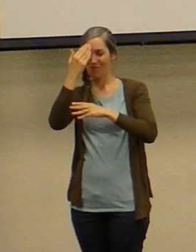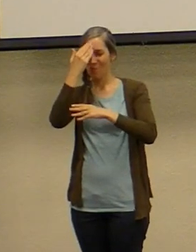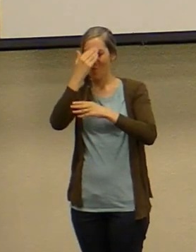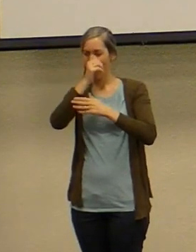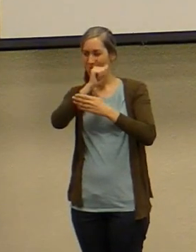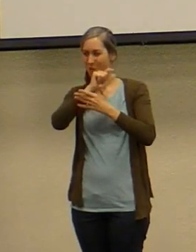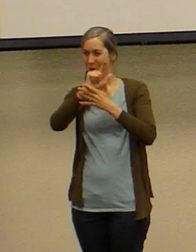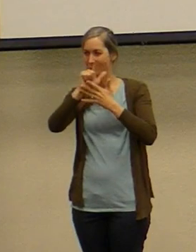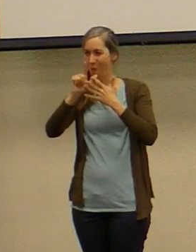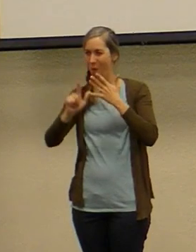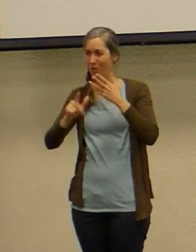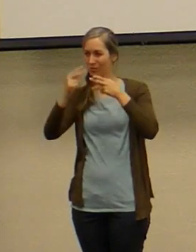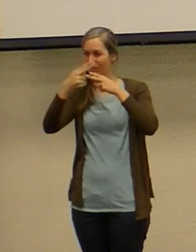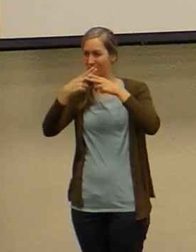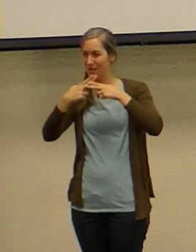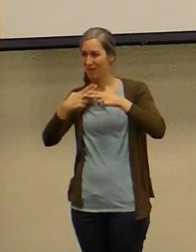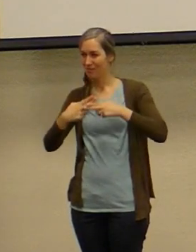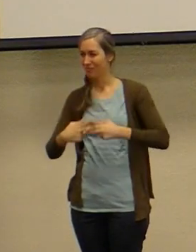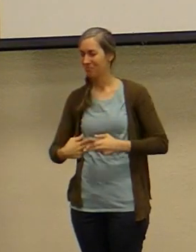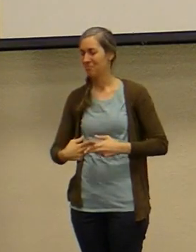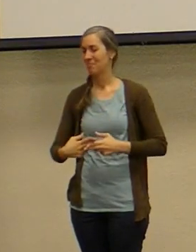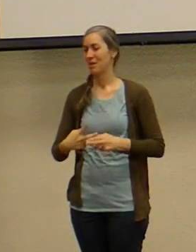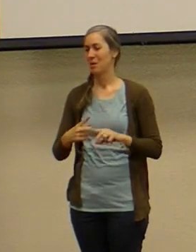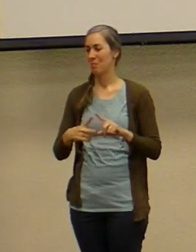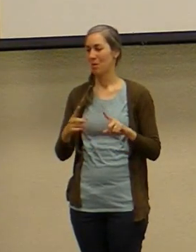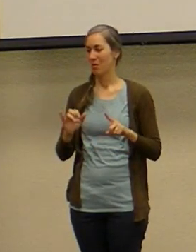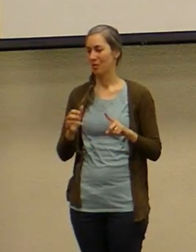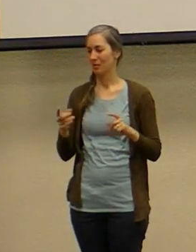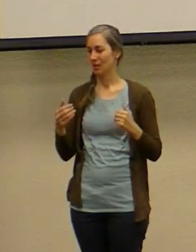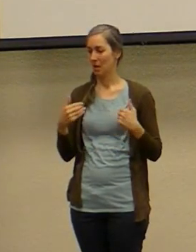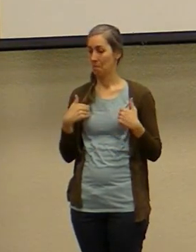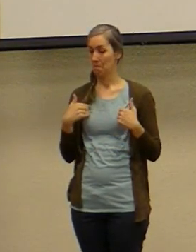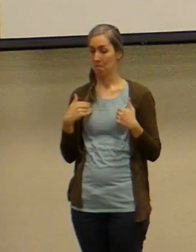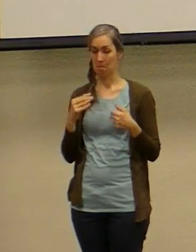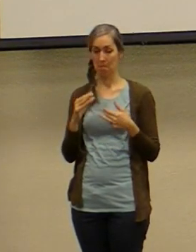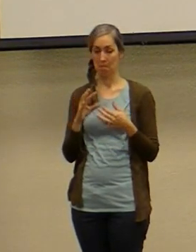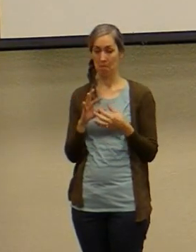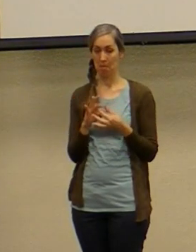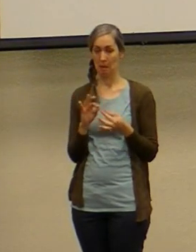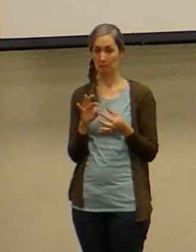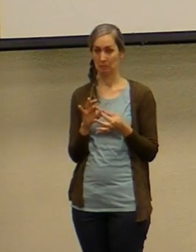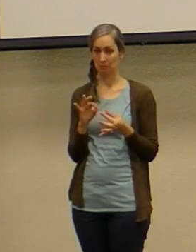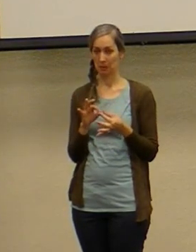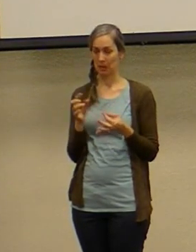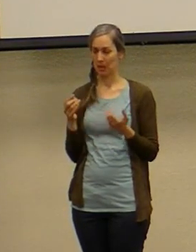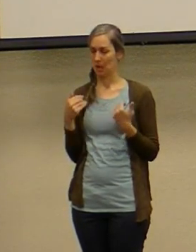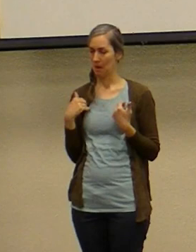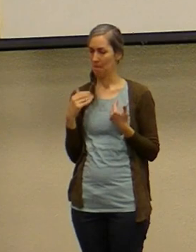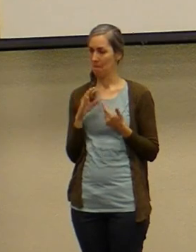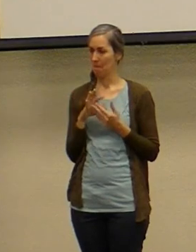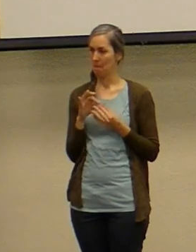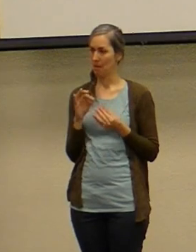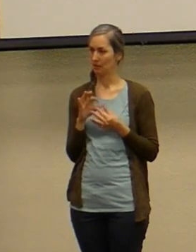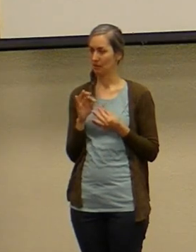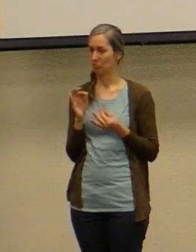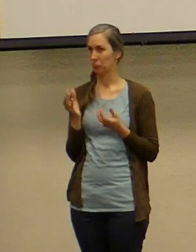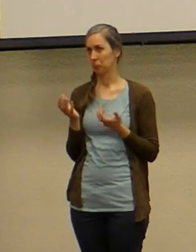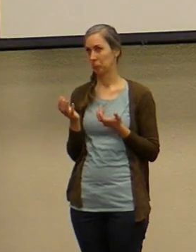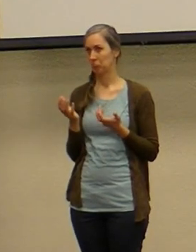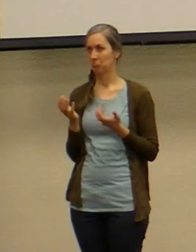but he also had messages he had messages that were